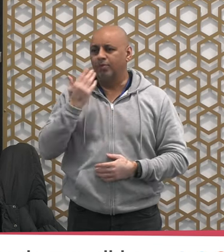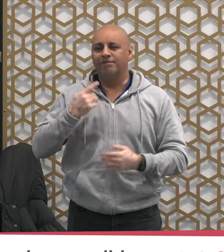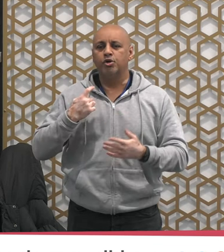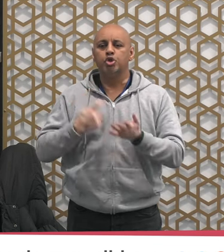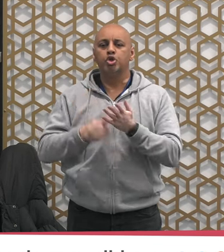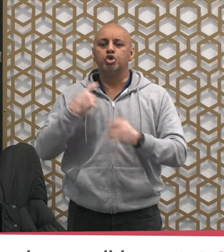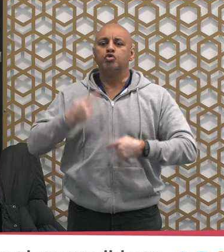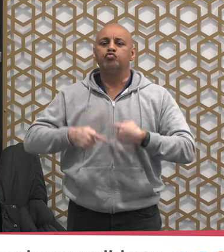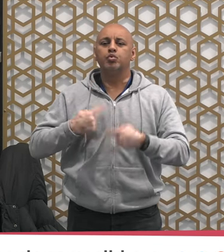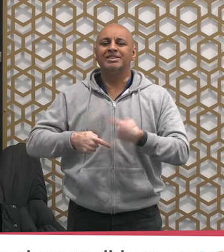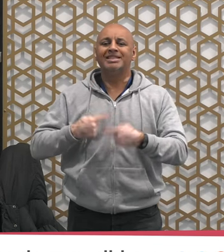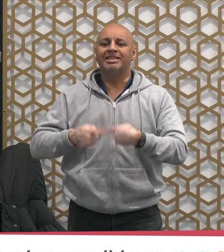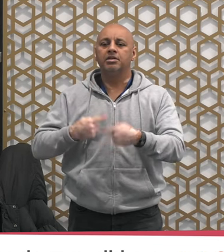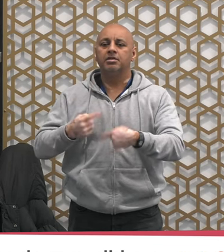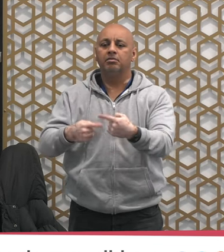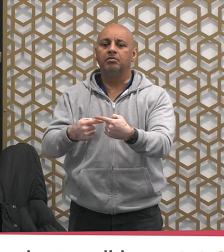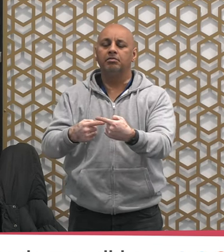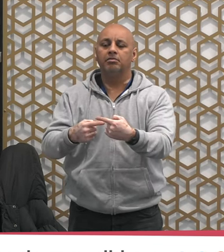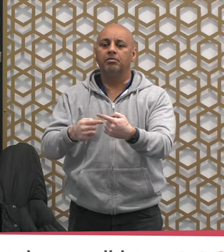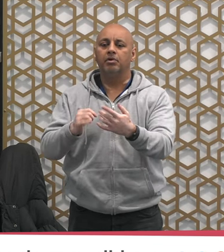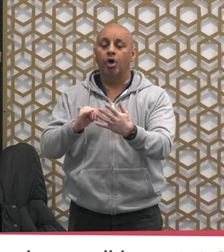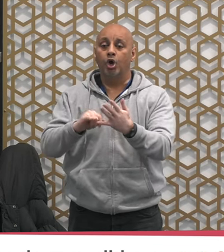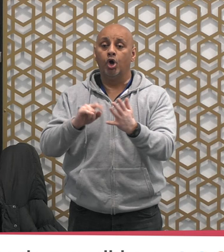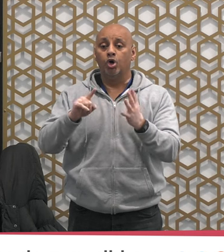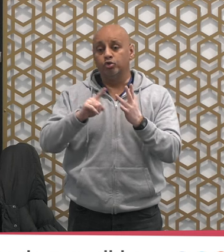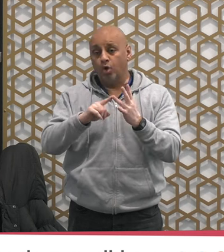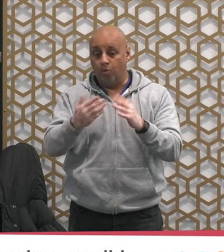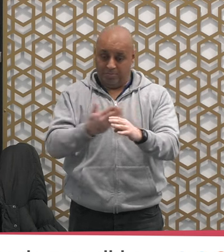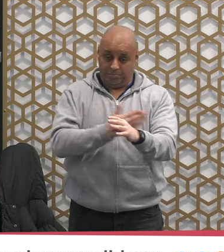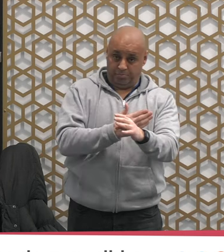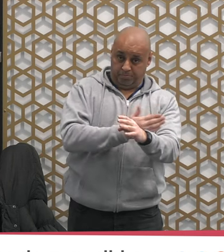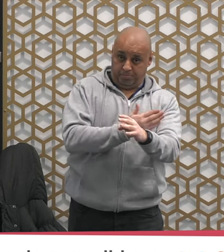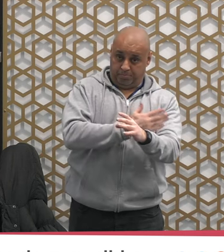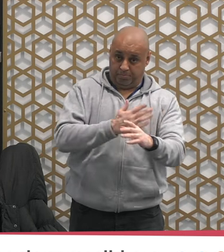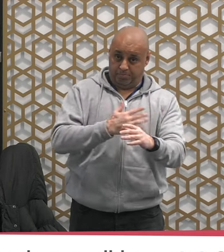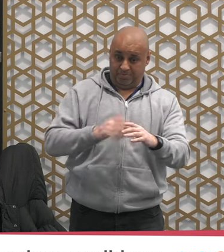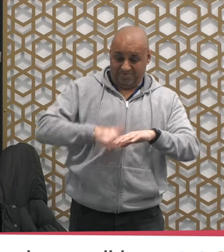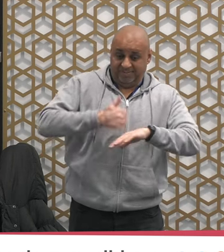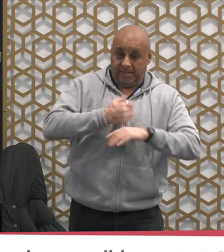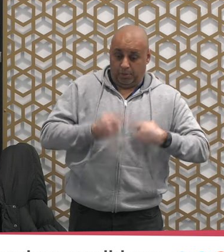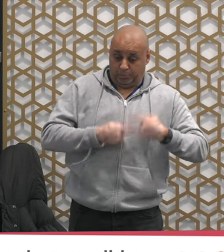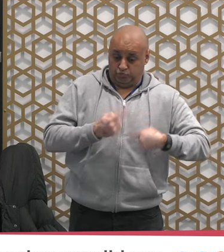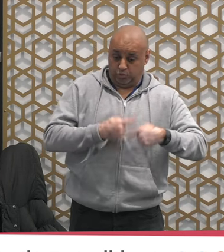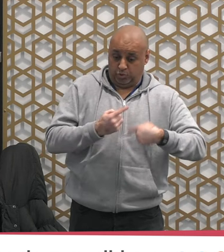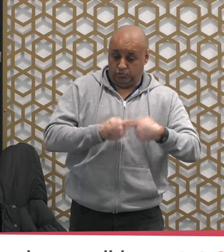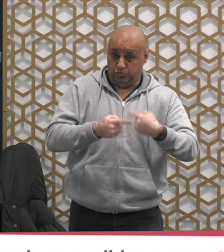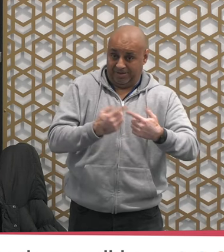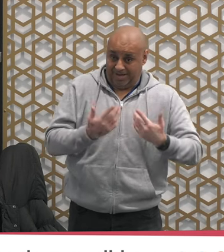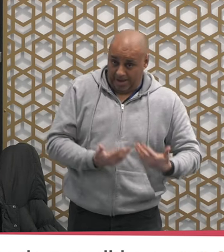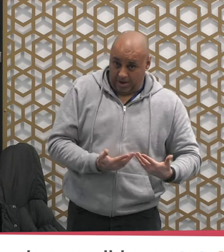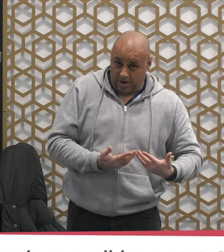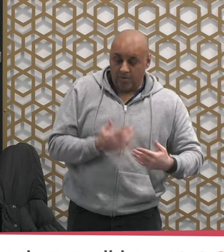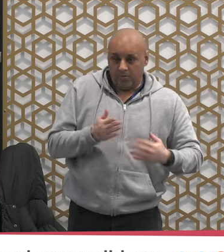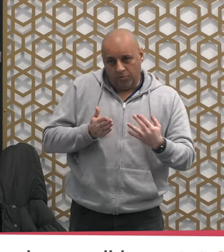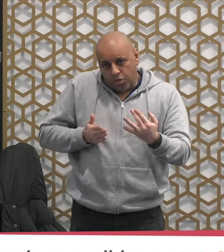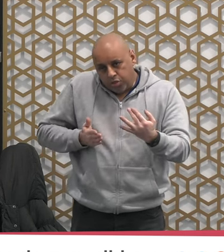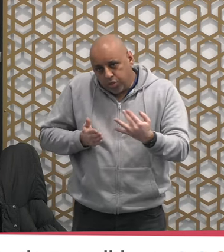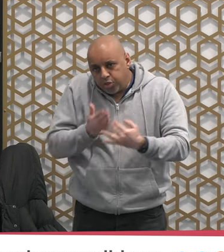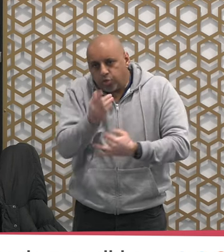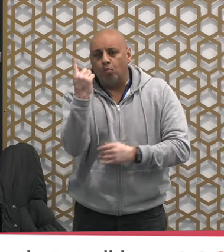daily routine and then ultimately ask Allah subhanahu wa ta'ala that gives you tawfiq